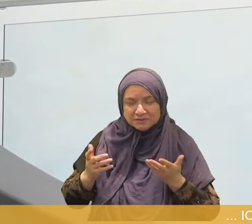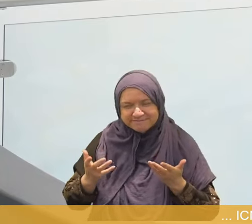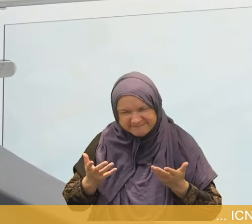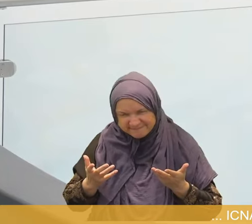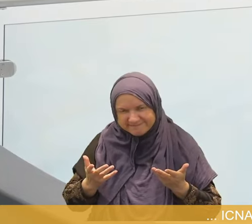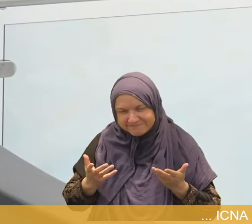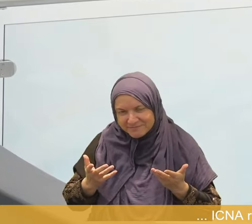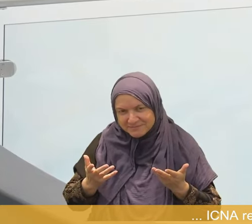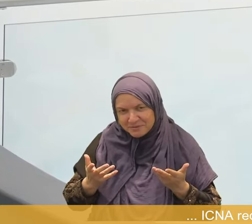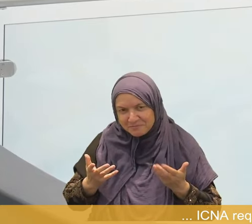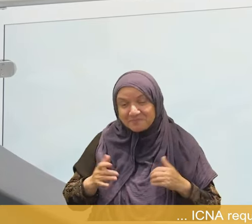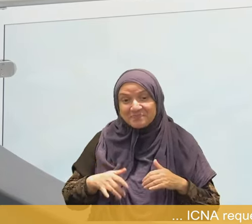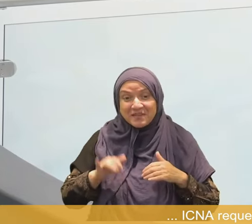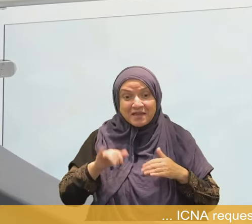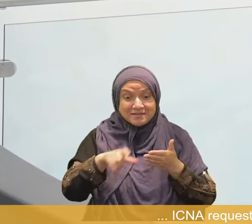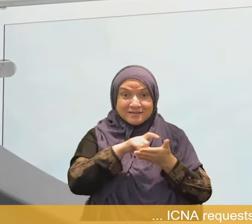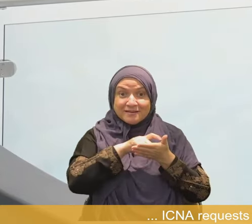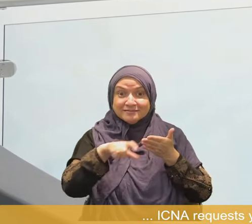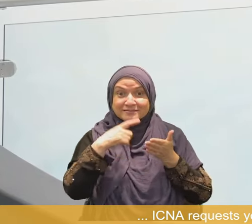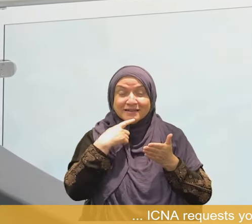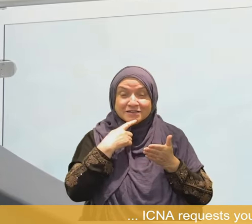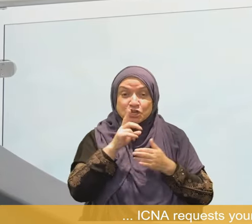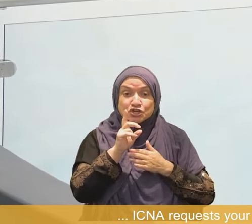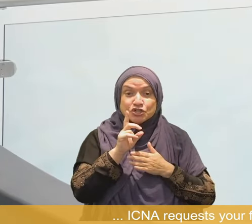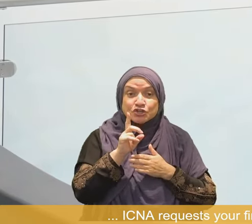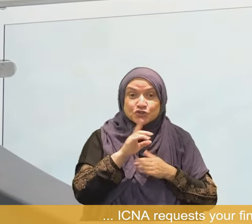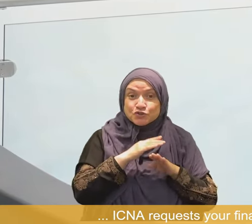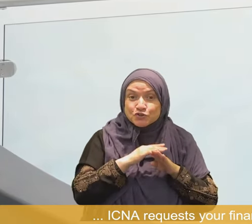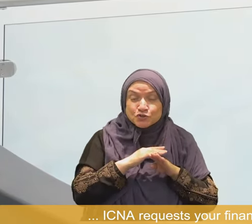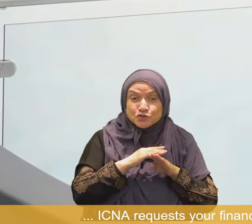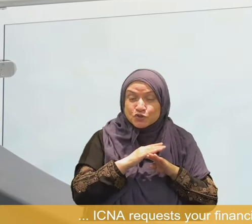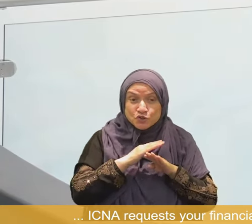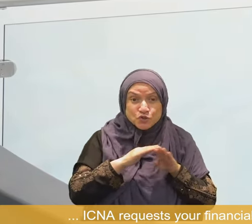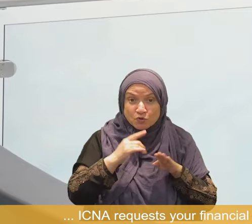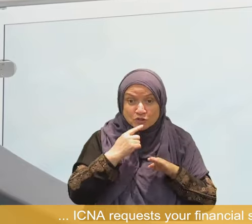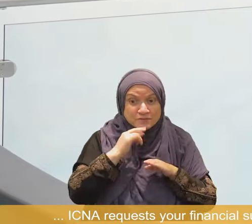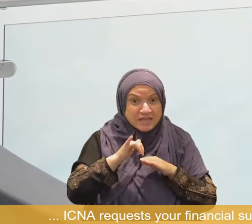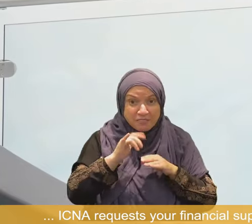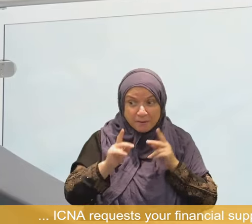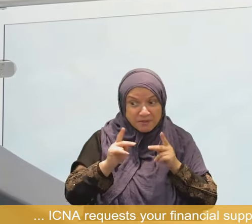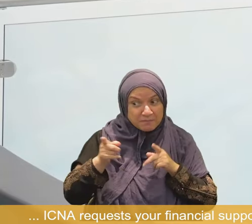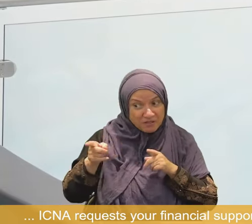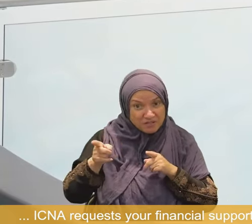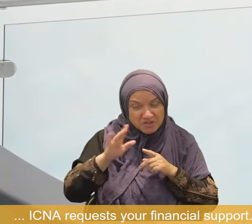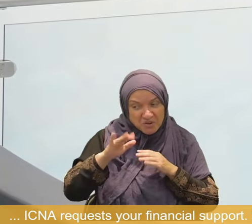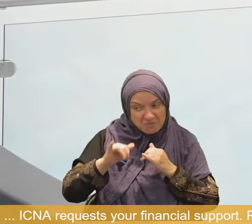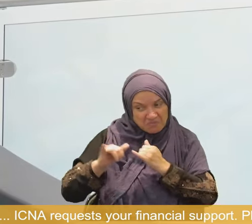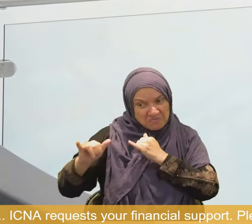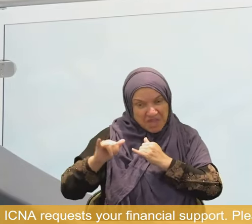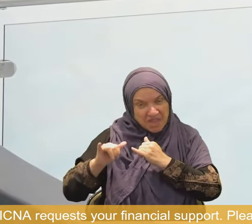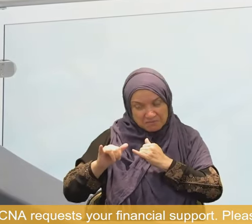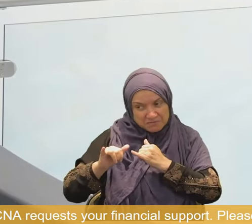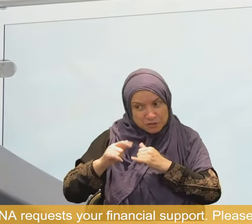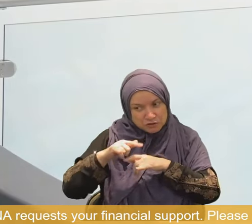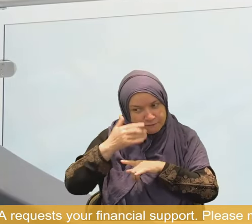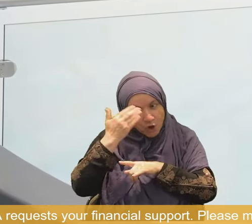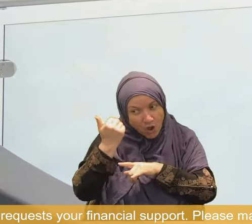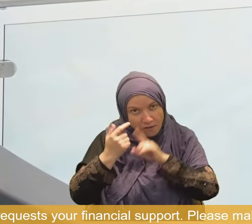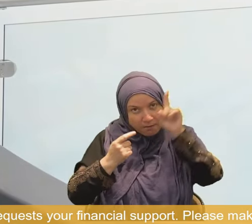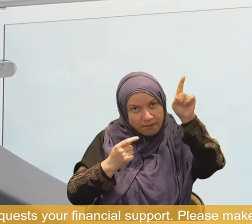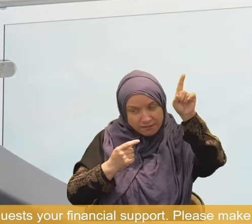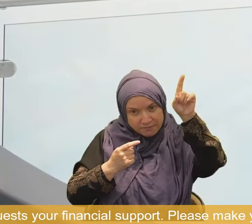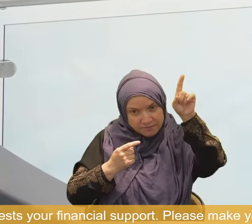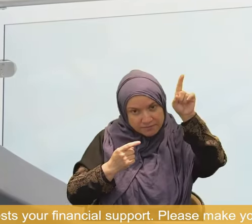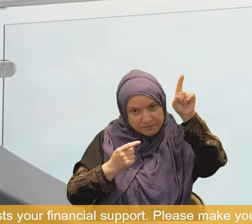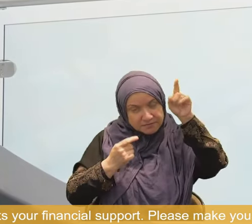who forget Allah subhanahu wa ta'ala. What was their punishment? If we forget Allah subhanahu wa ta'ala, if we privatize Allah subhanahu wa ta'ala,